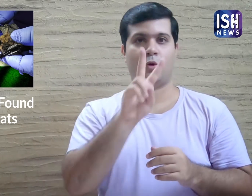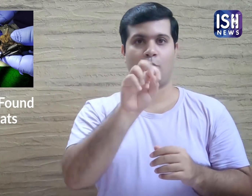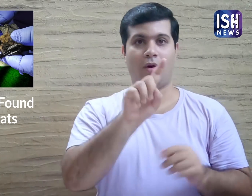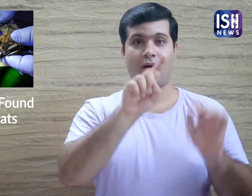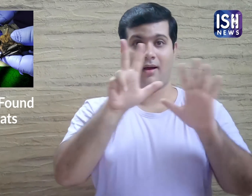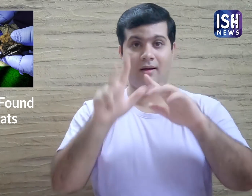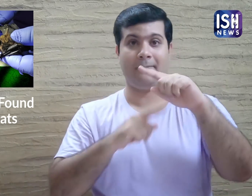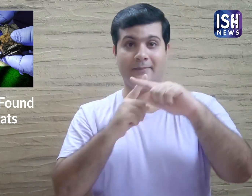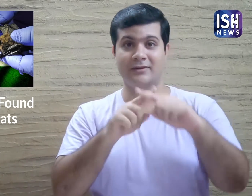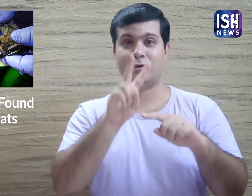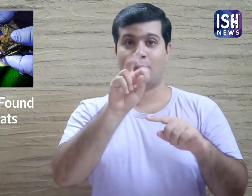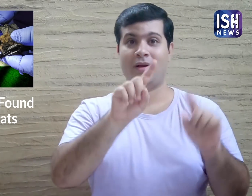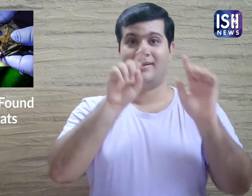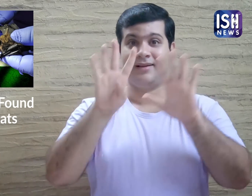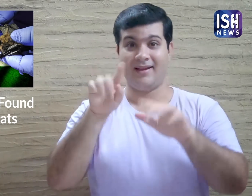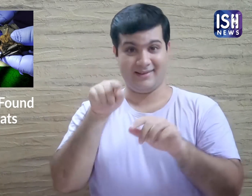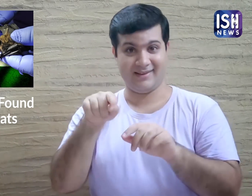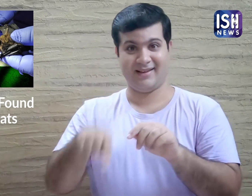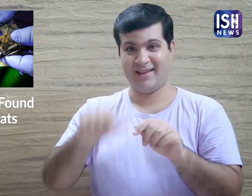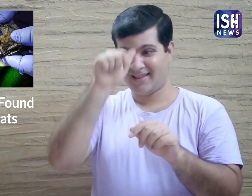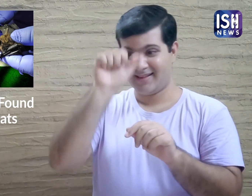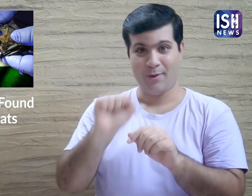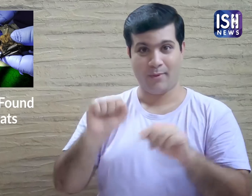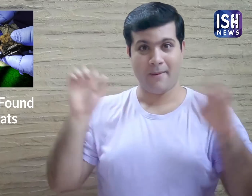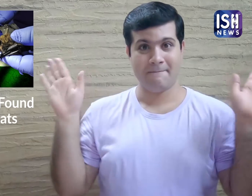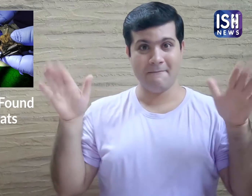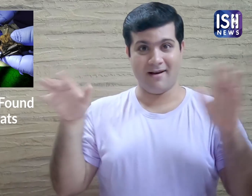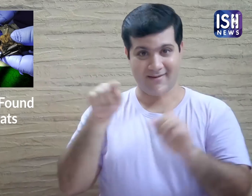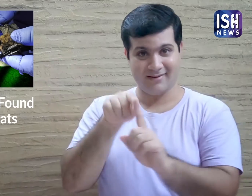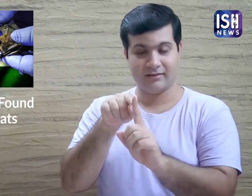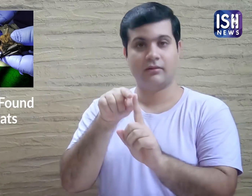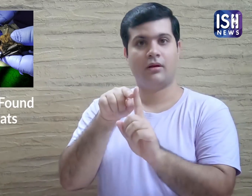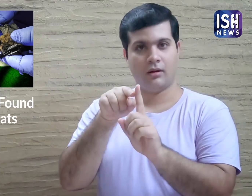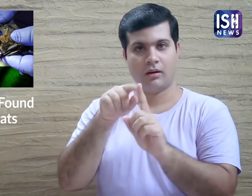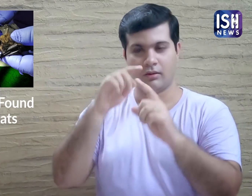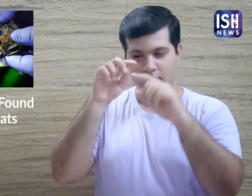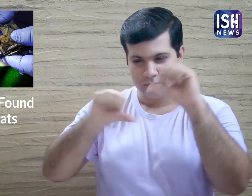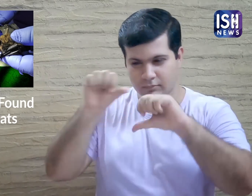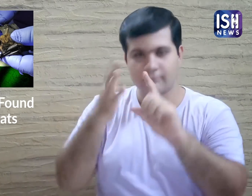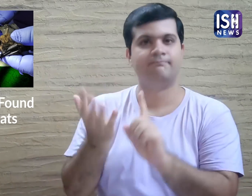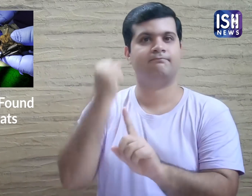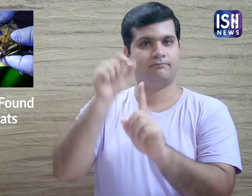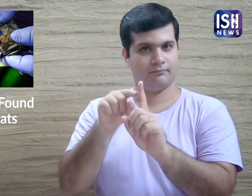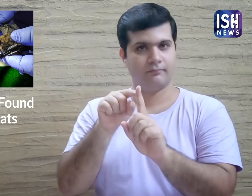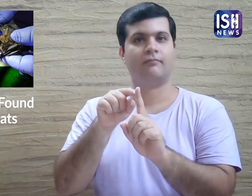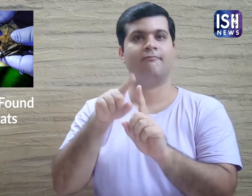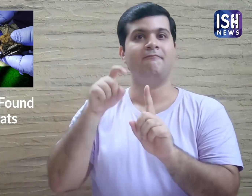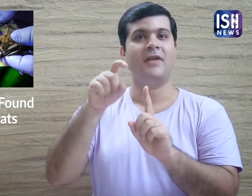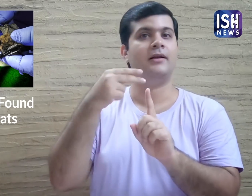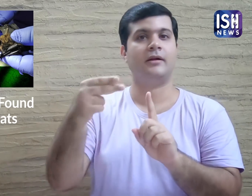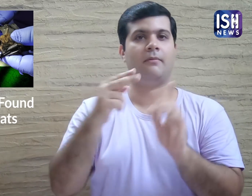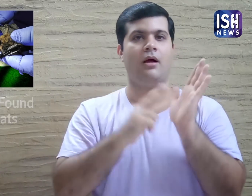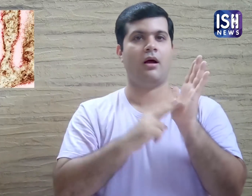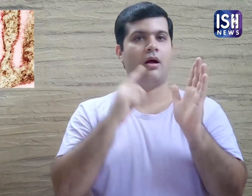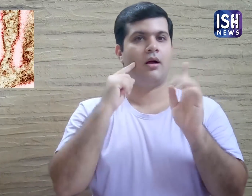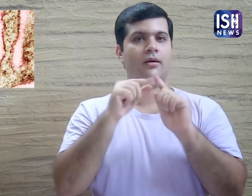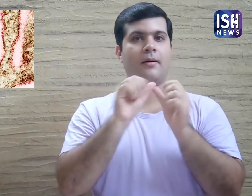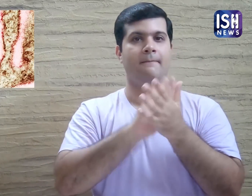Earlier in 2018 and 2019, Indian bats had tested positive for the Nipah virus as well.